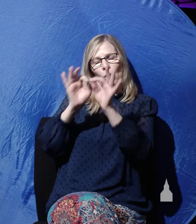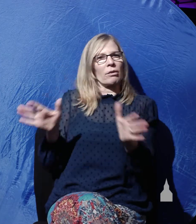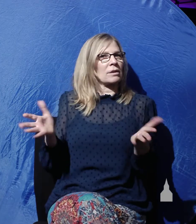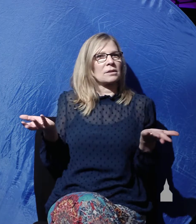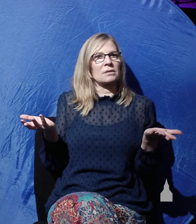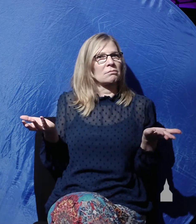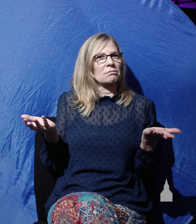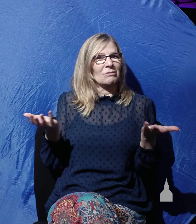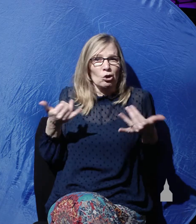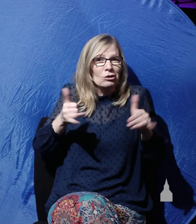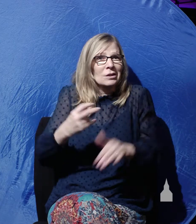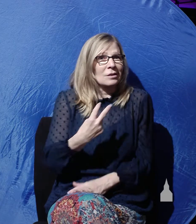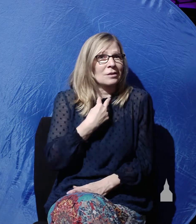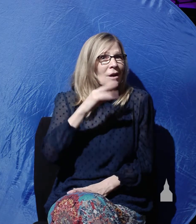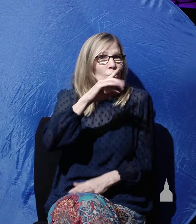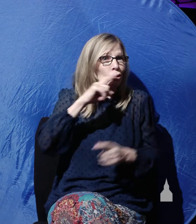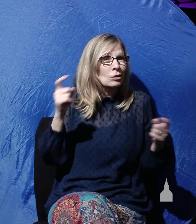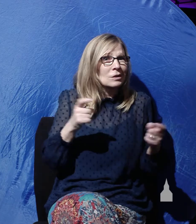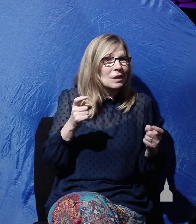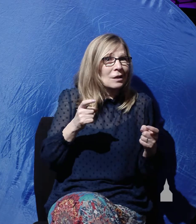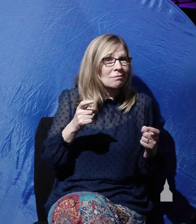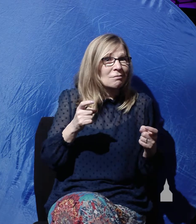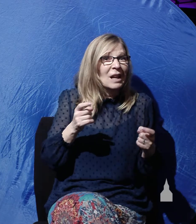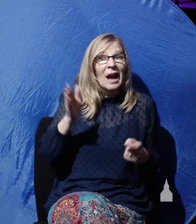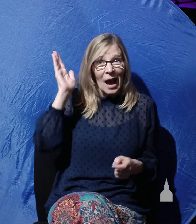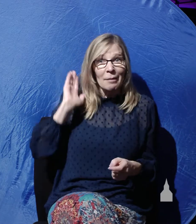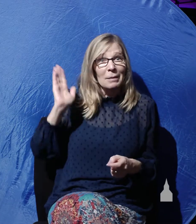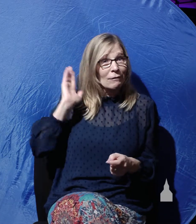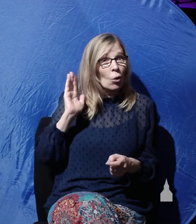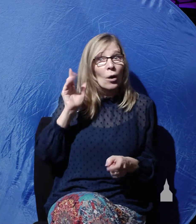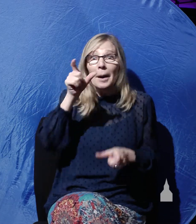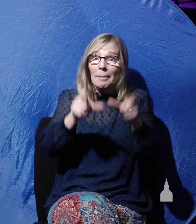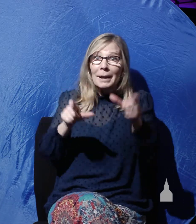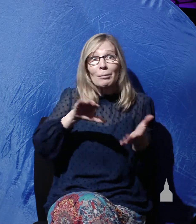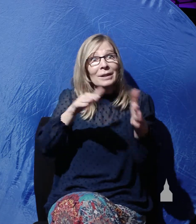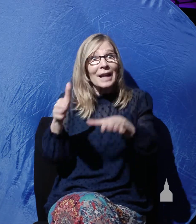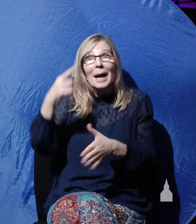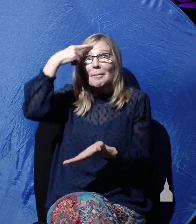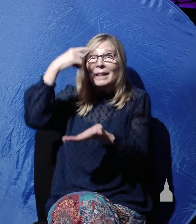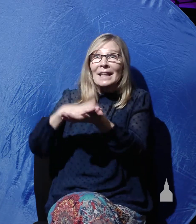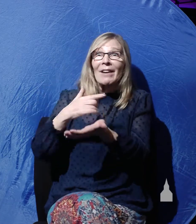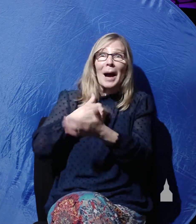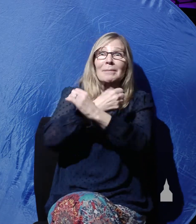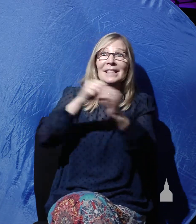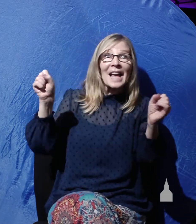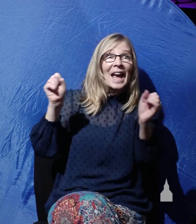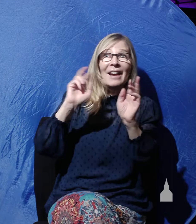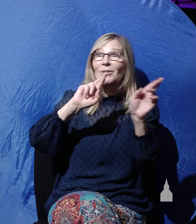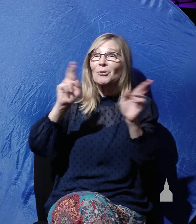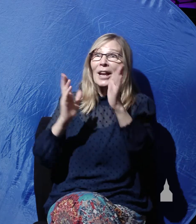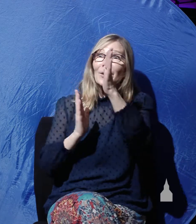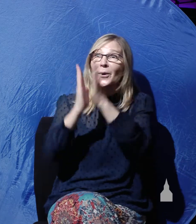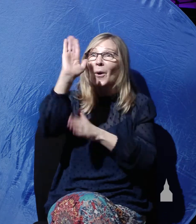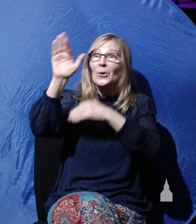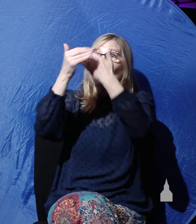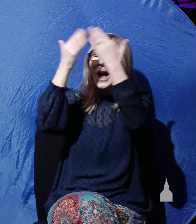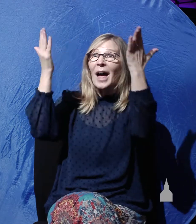sin. And those who have died believing that they're saved, and that they were on their way to heaven, he said, they're now